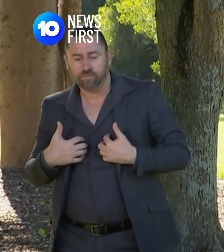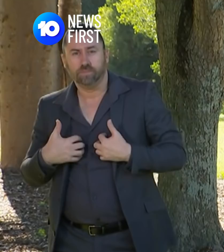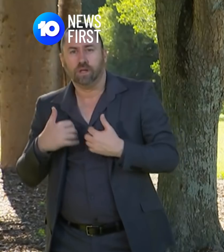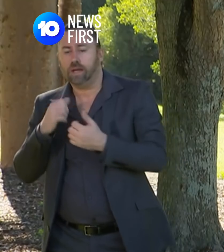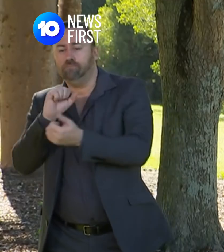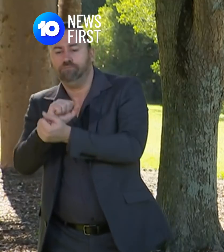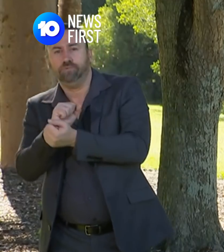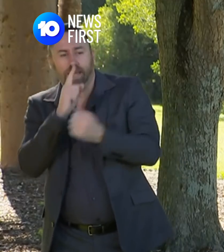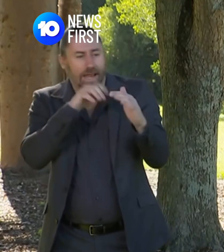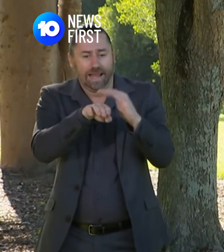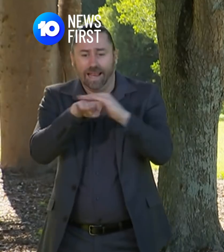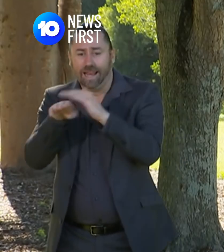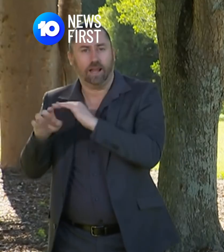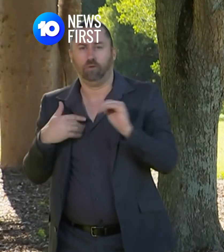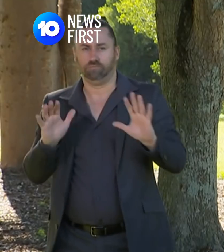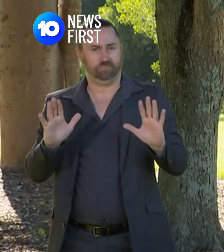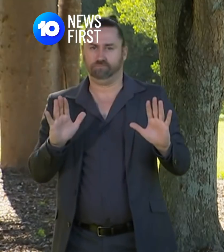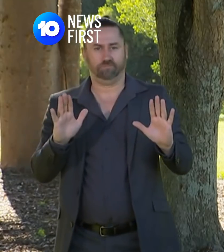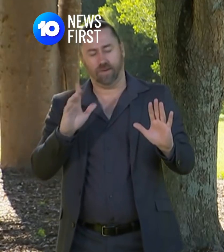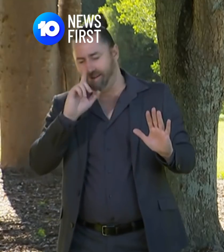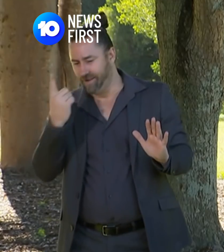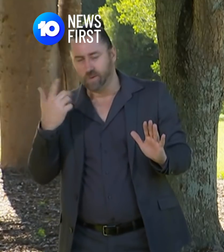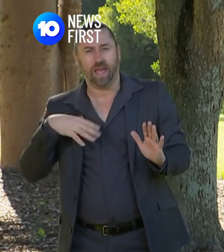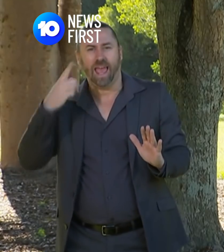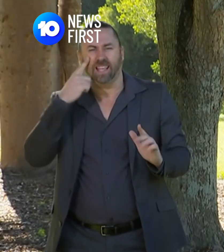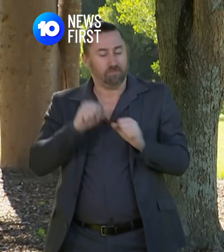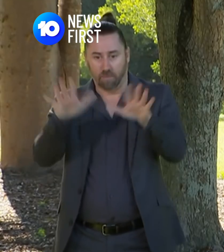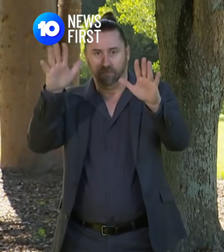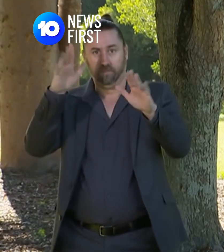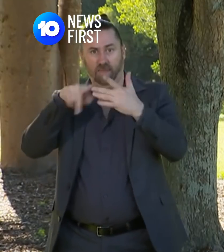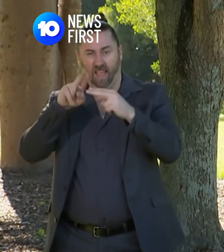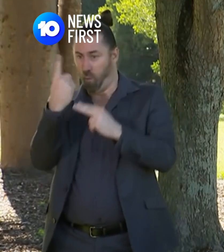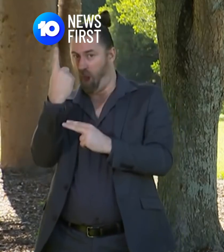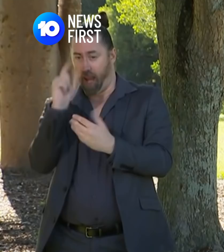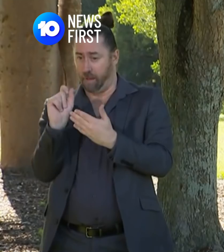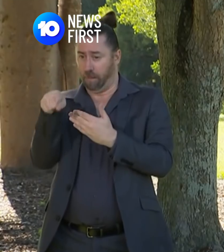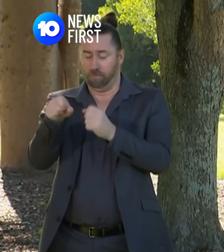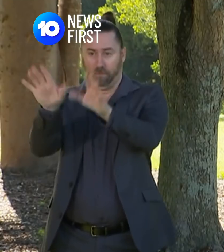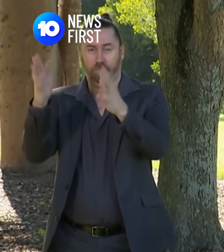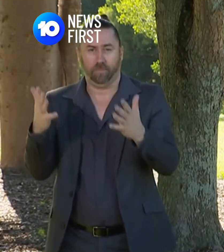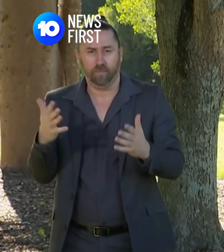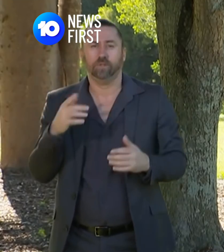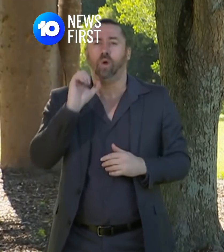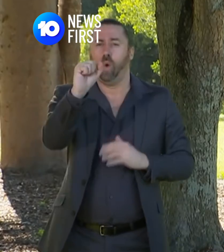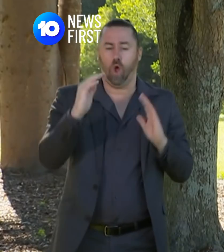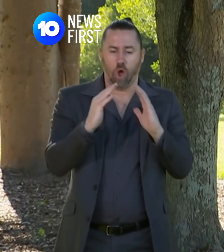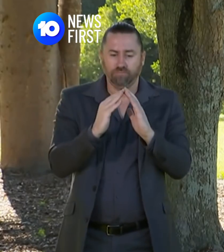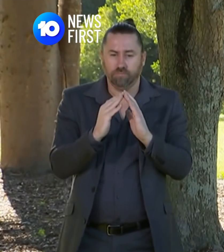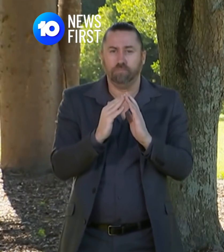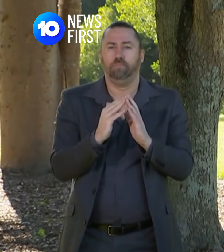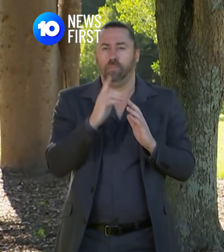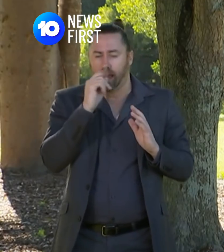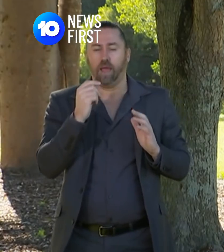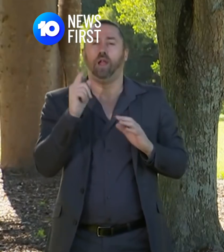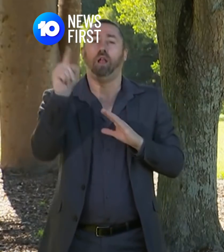because they are the most vulnerable in our society plus people can only have gatherings in their own home of up to